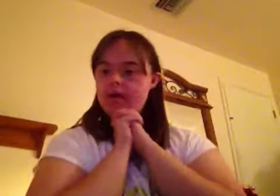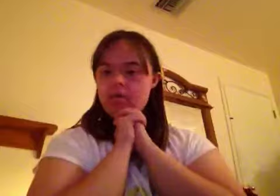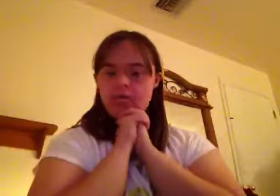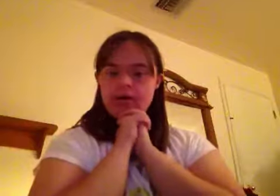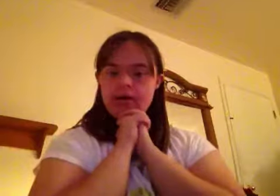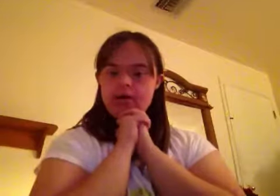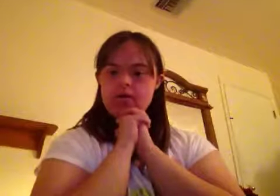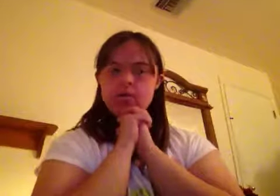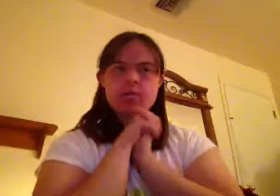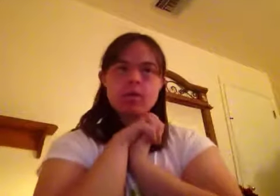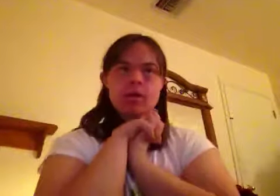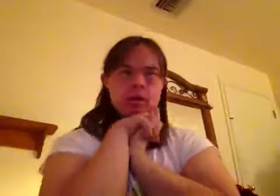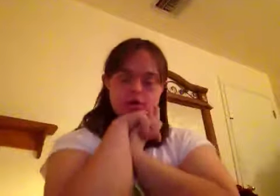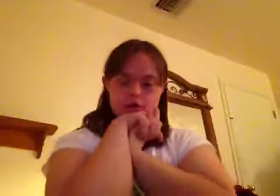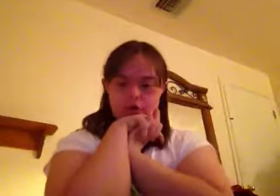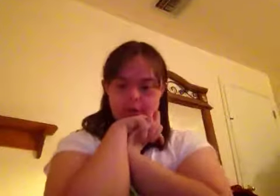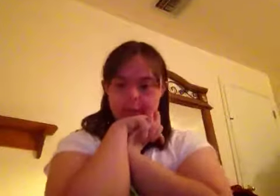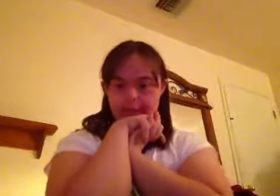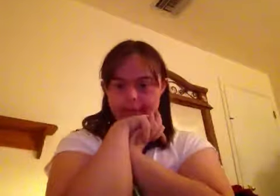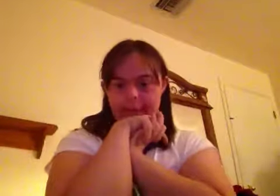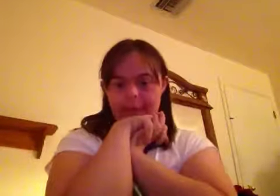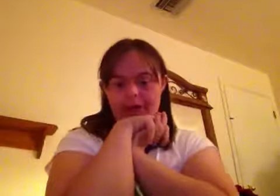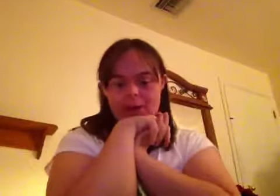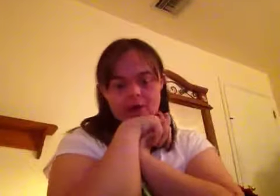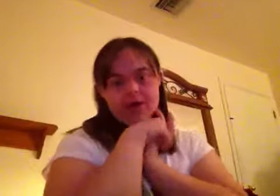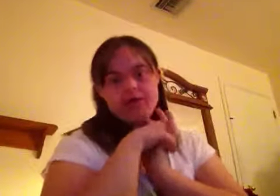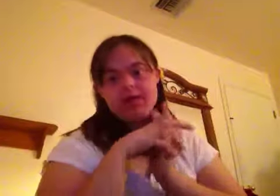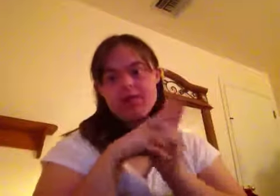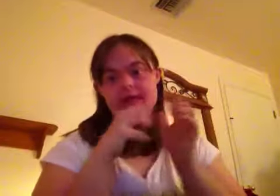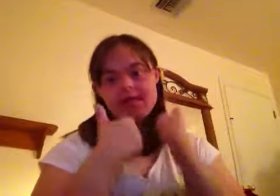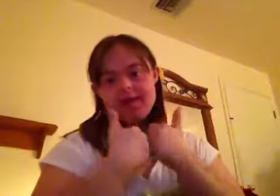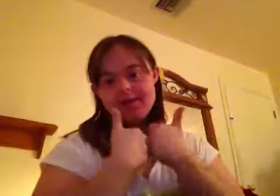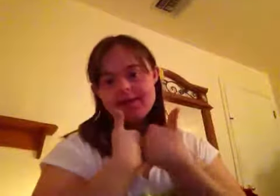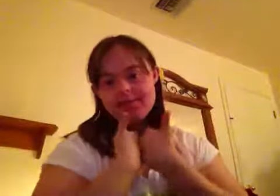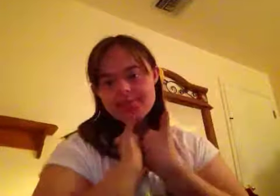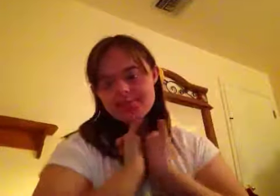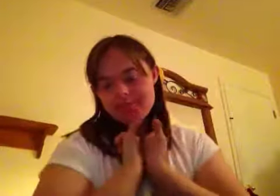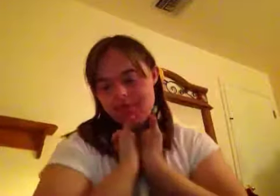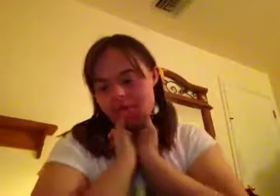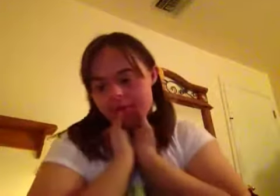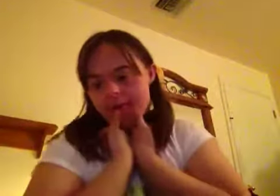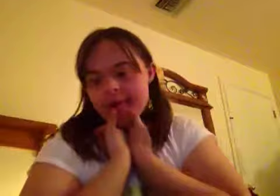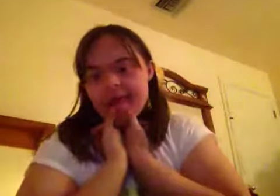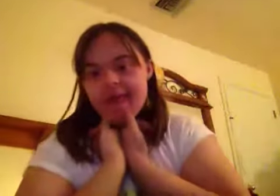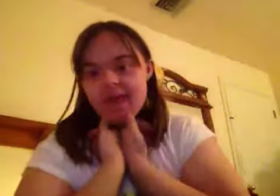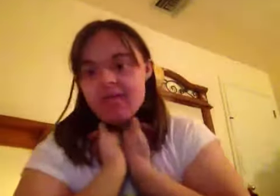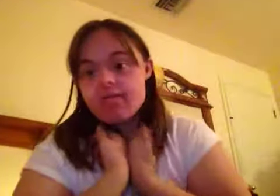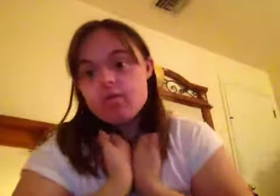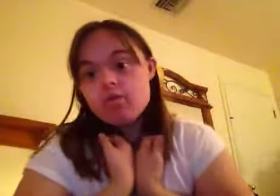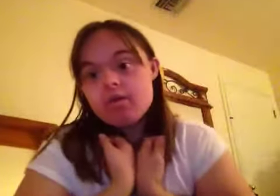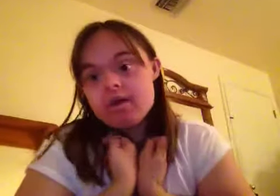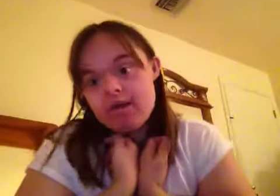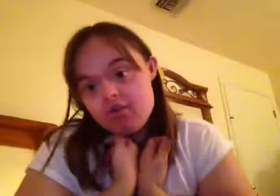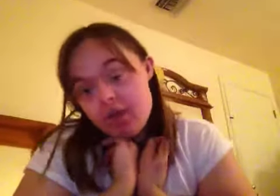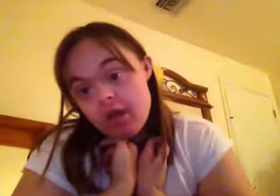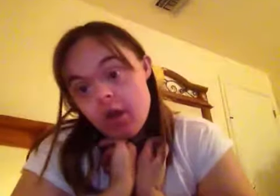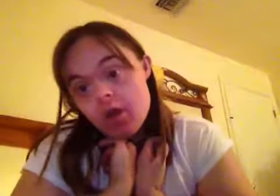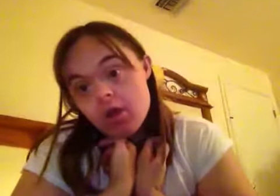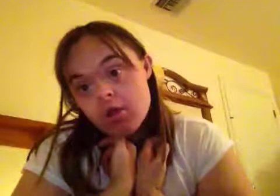of you guys so I hope you guys give me a like and if Lucas and Jenny is